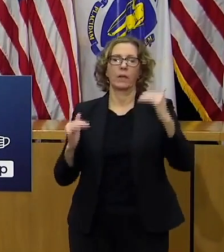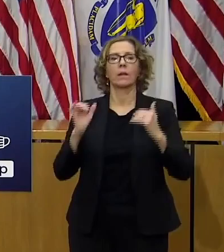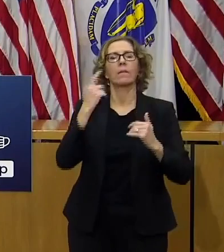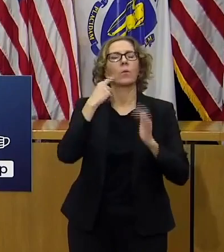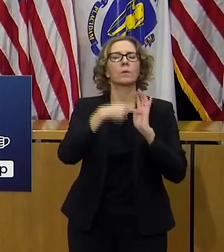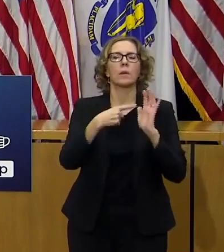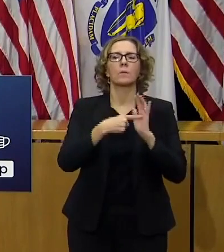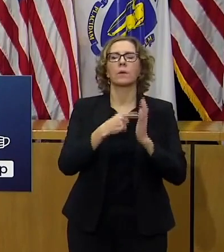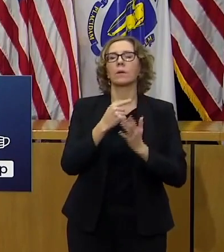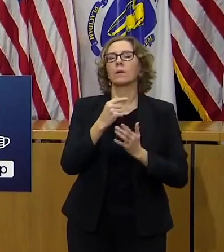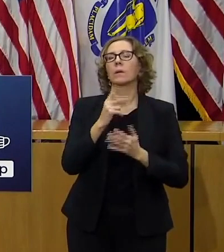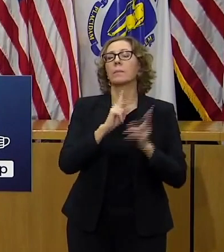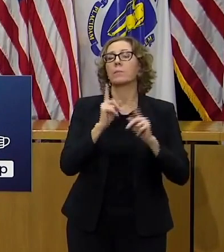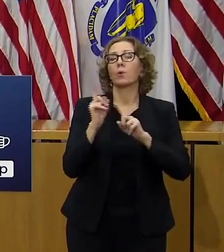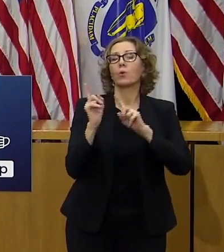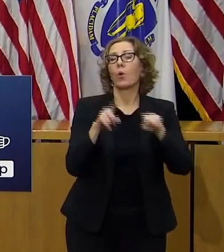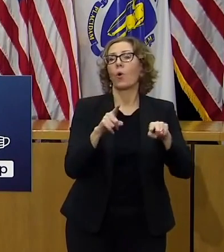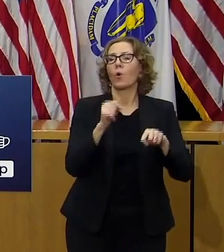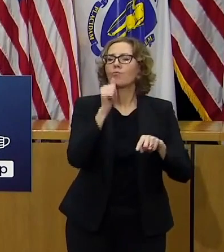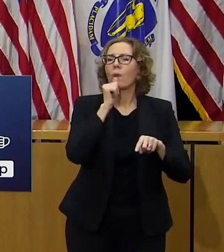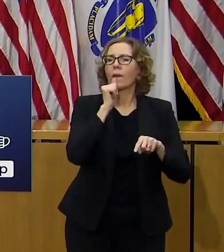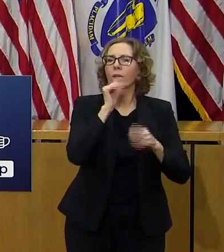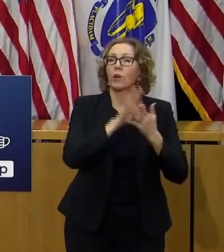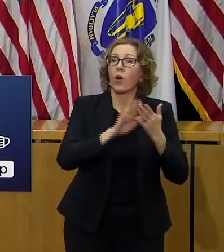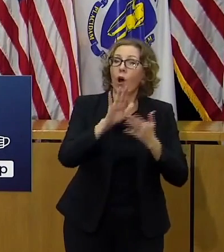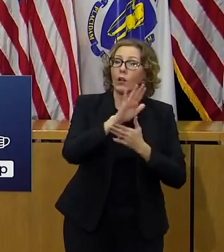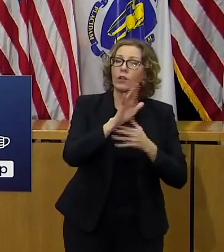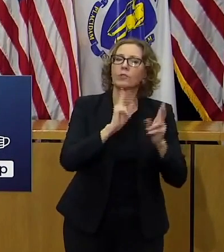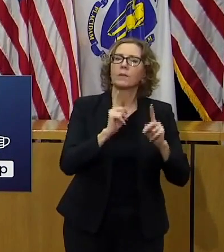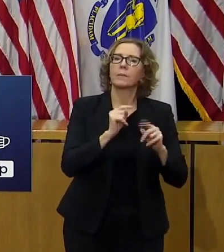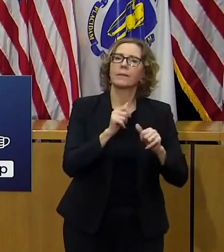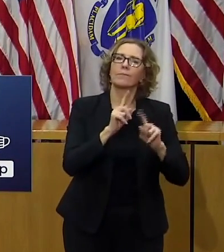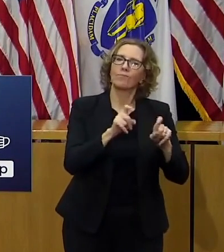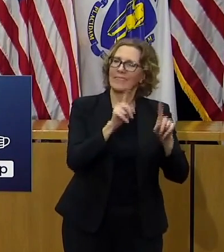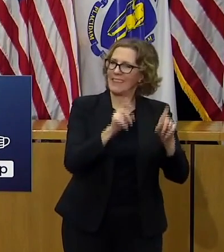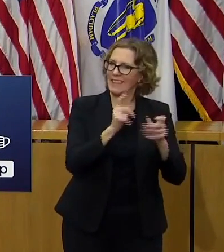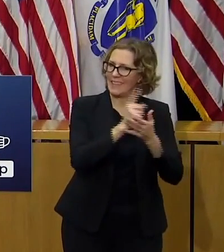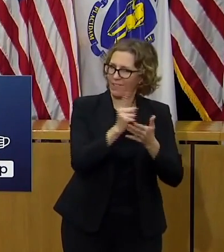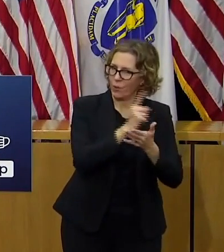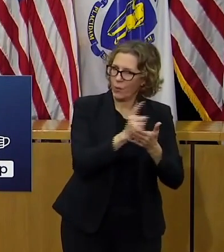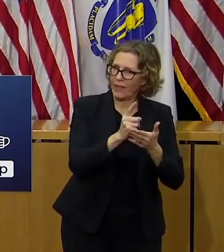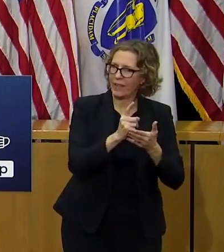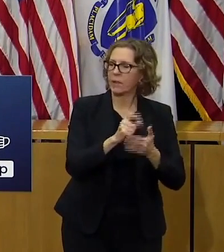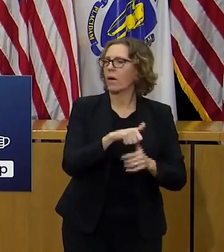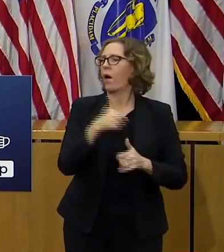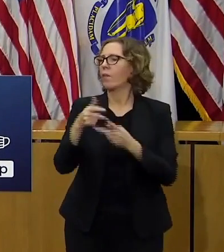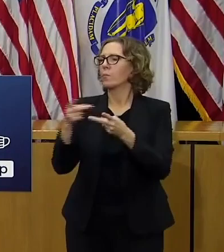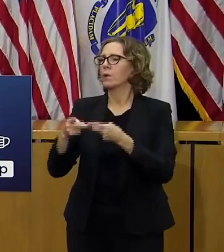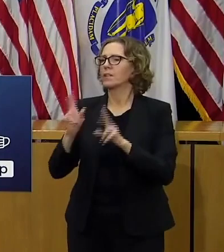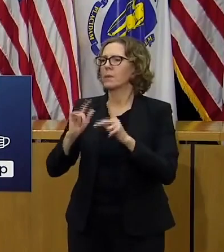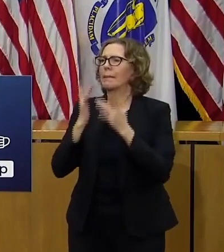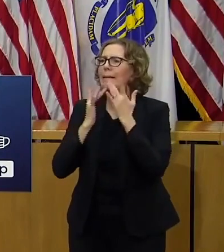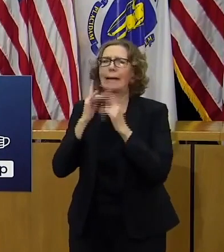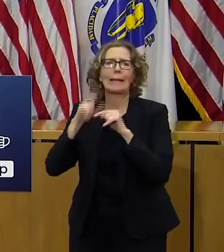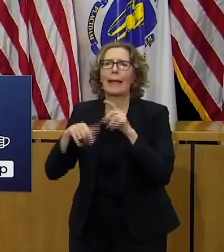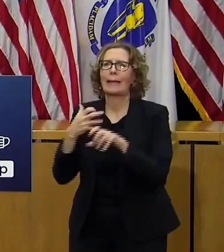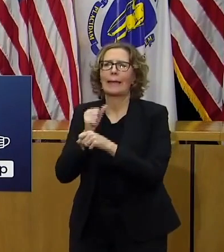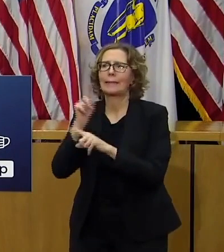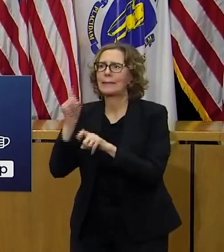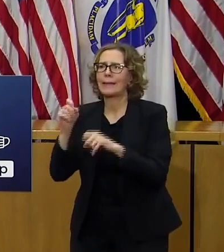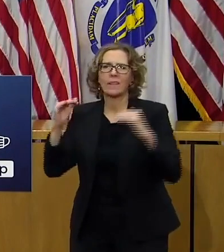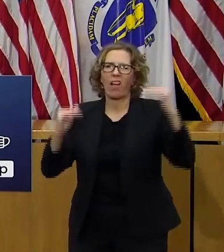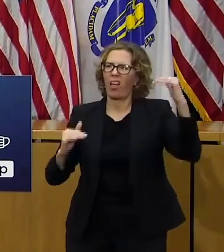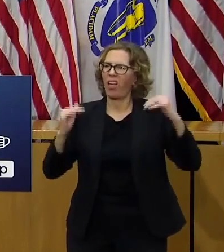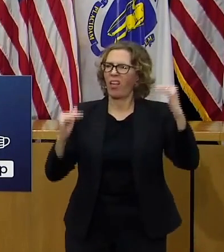school district or a job that you can test every week you have so much more access to say like um i spoke